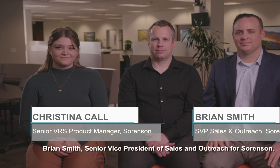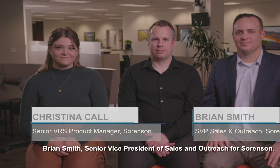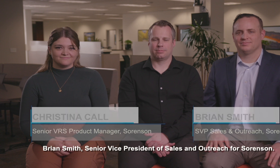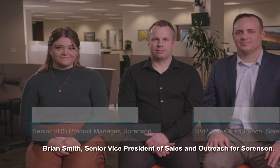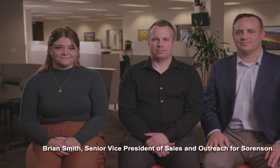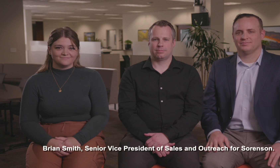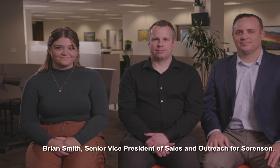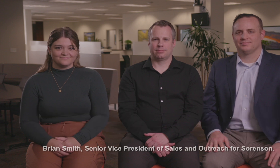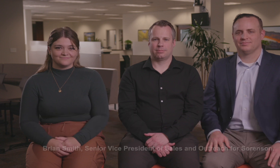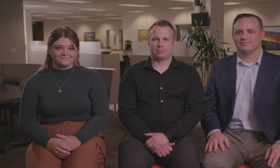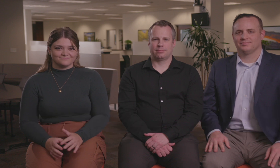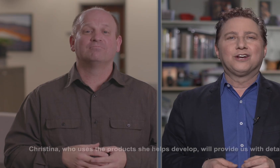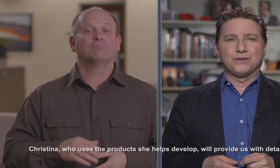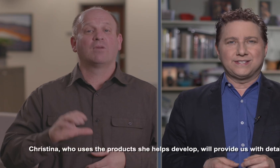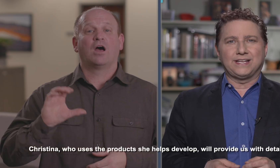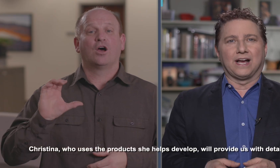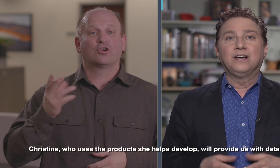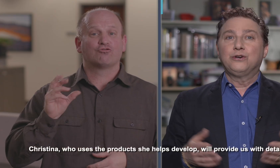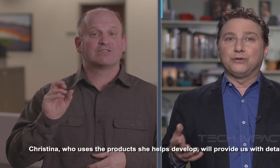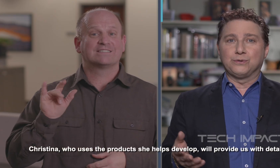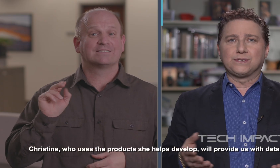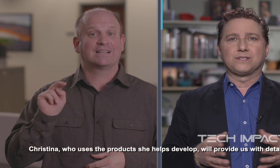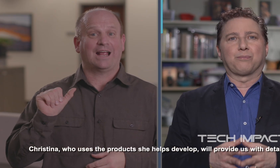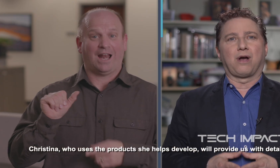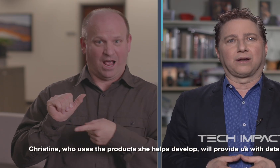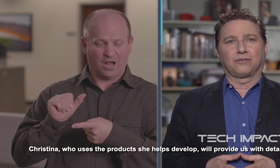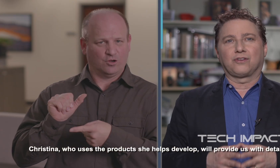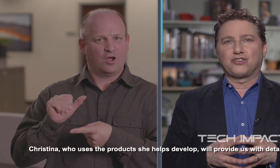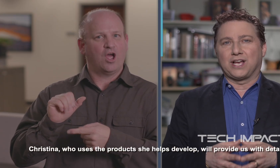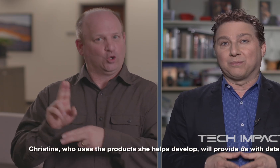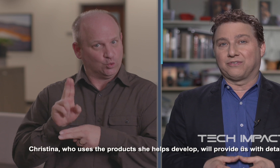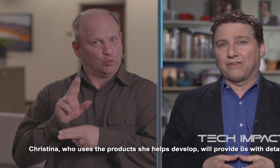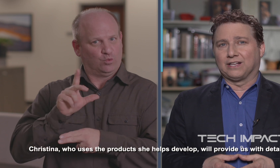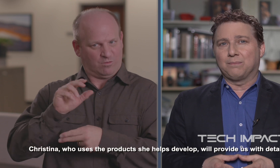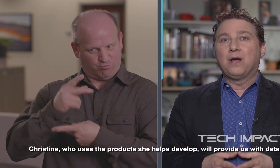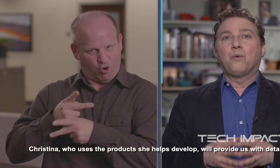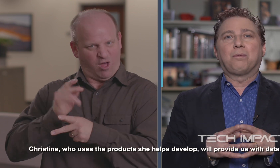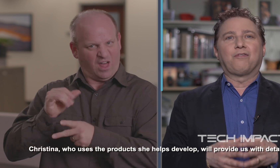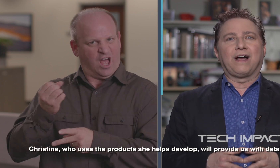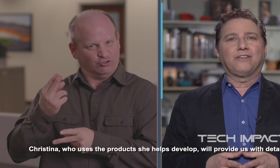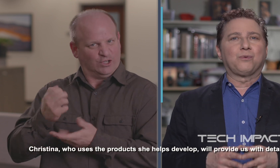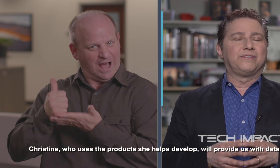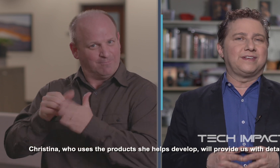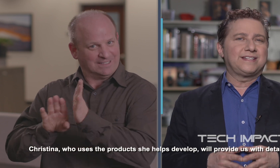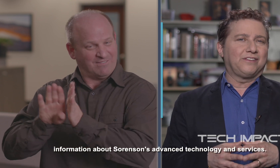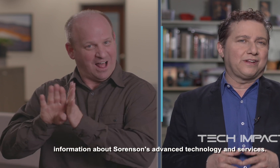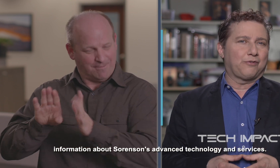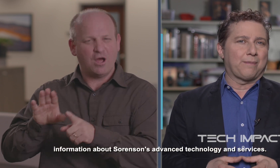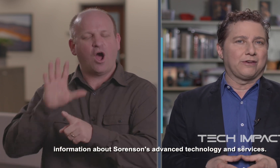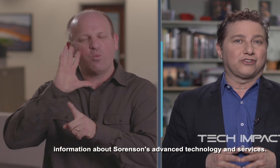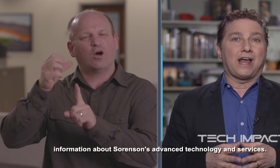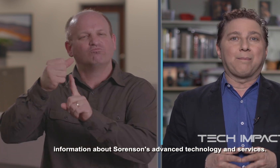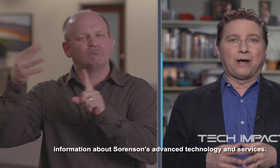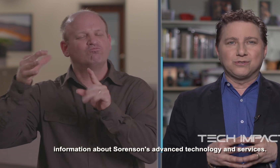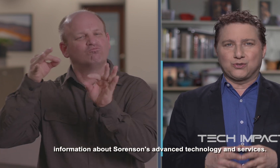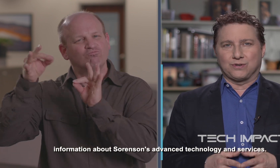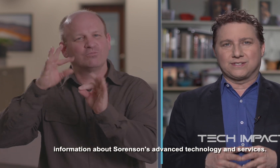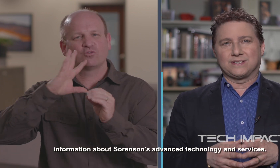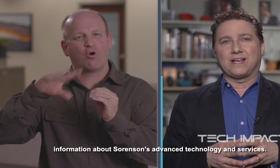Outreach for Sorensen. Kristina, who uses the products she helps develop, will provide us with detailed information about Sorensen's